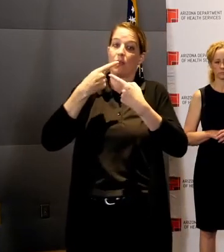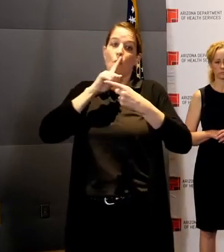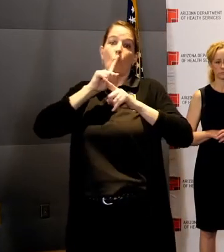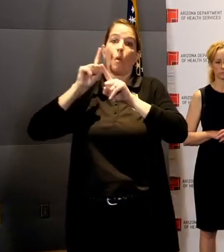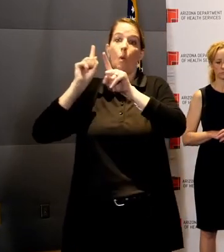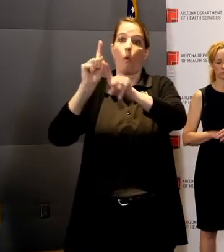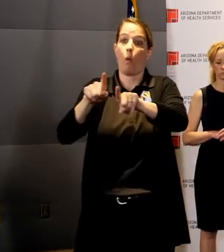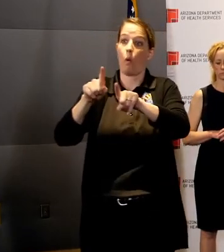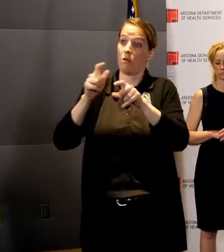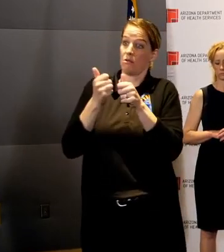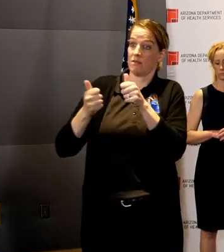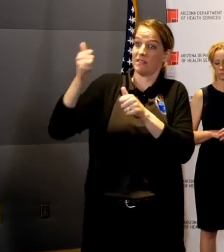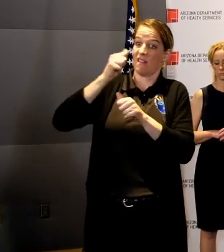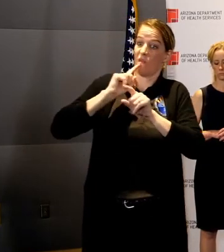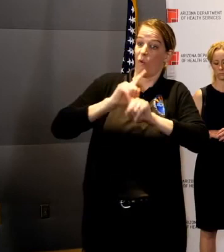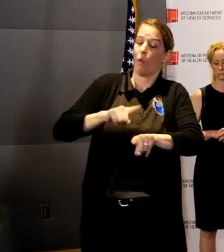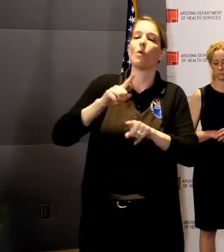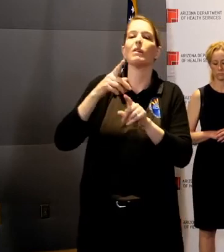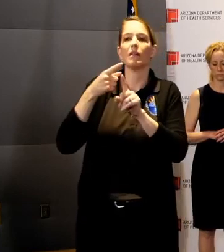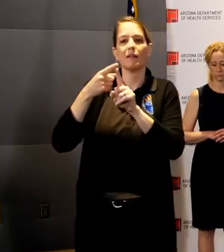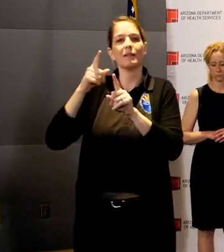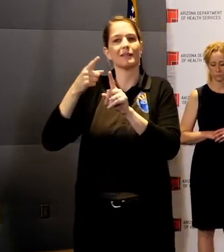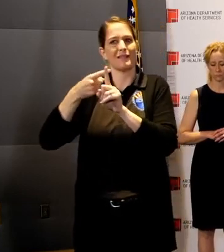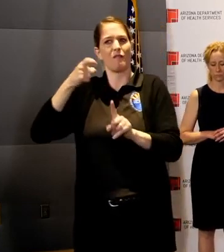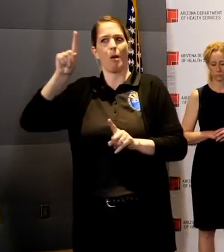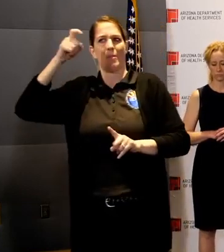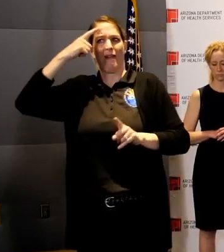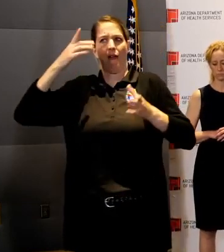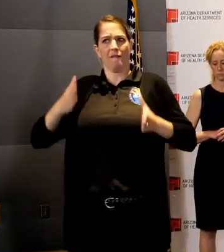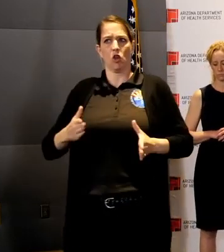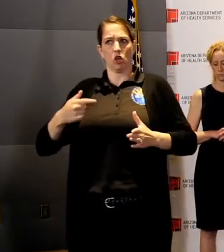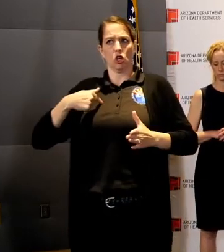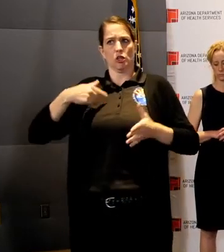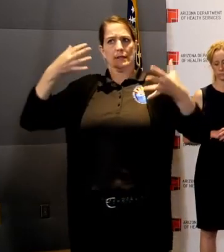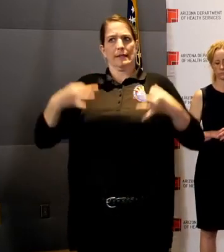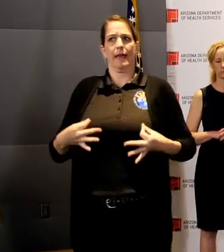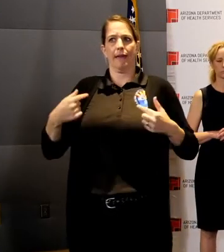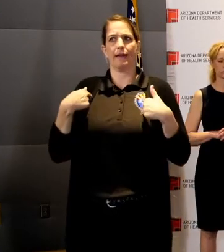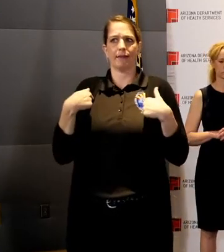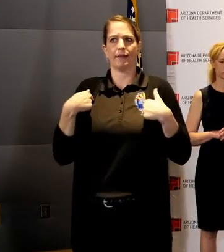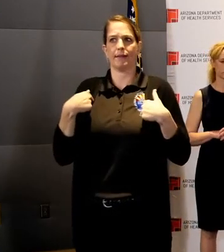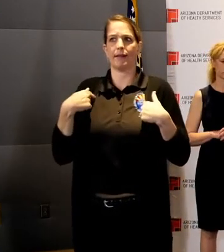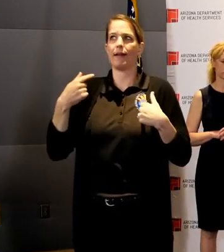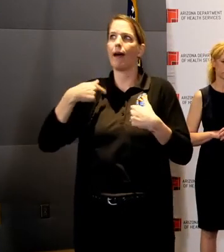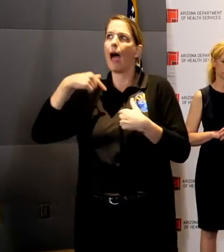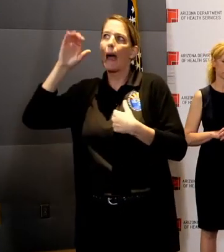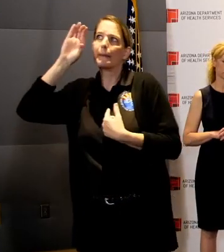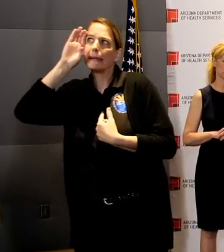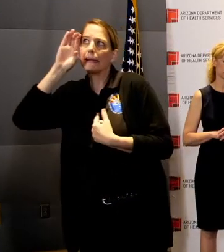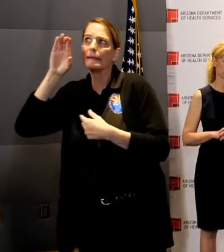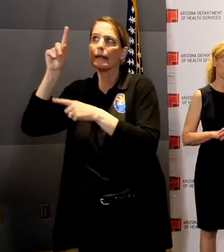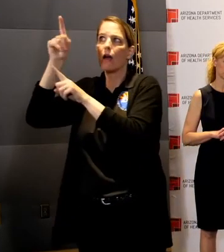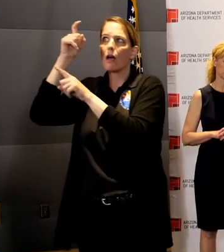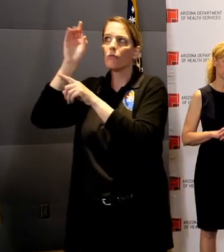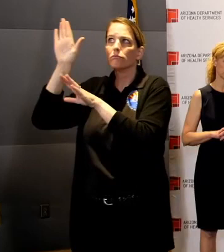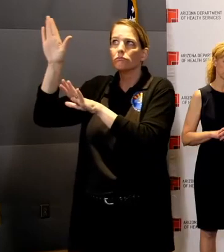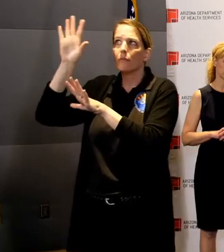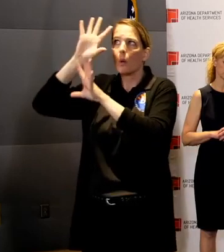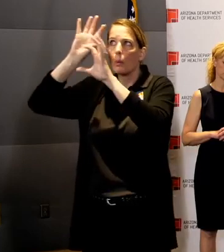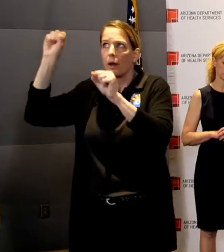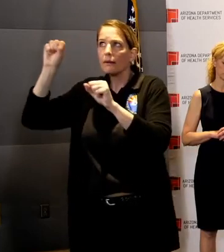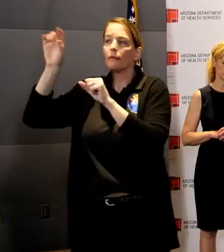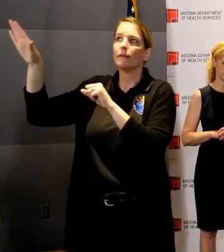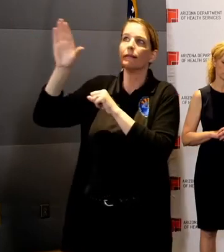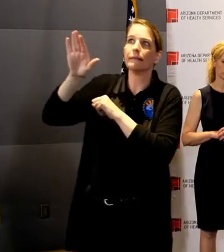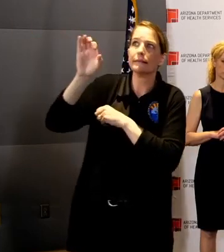am listening to the subject matter experts. I'm listening to the public health officials, all 15 of which I've been in alignment with